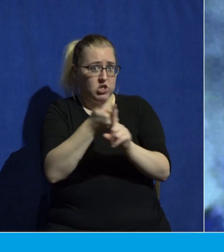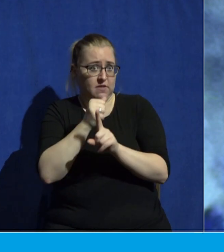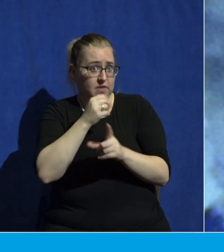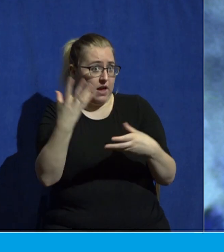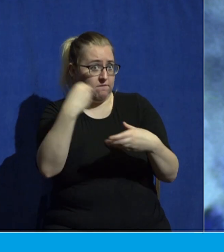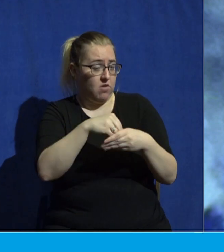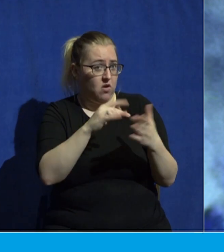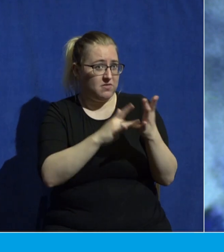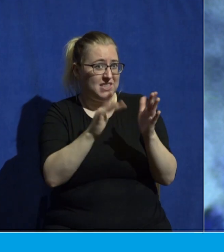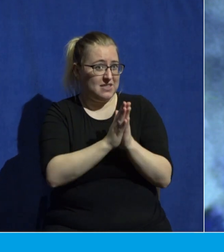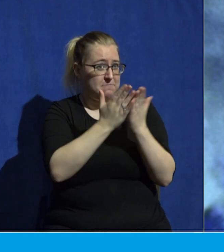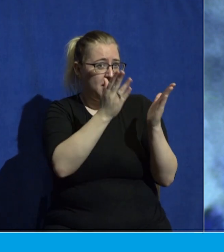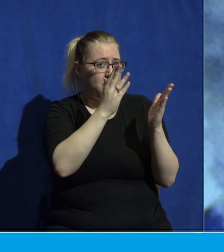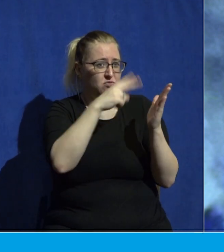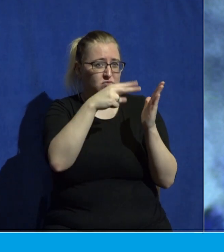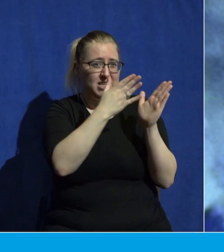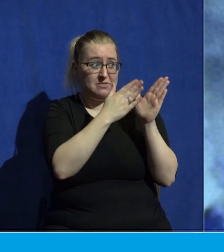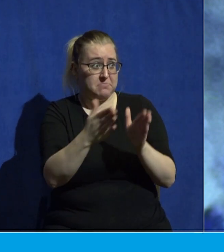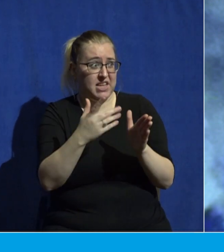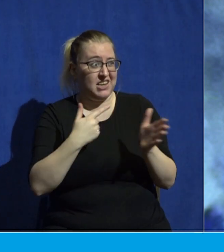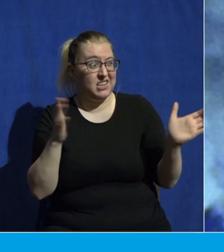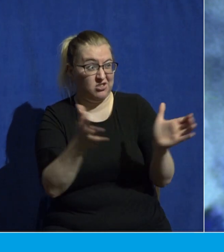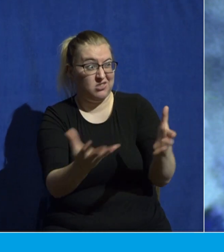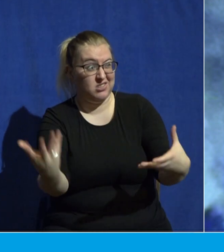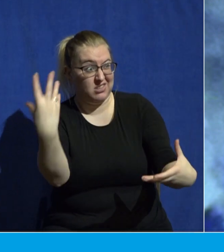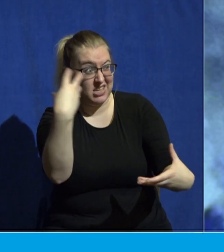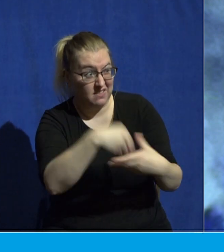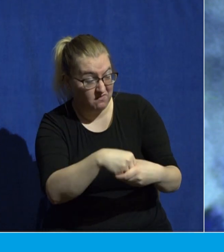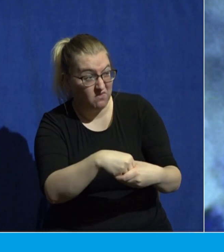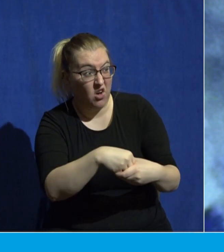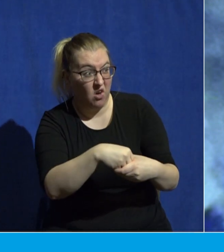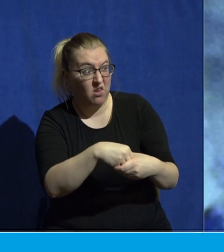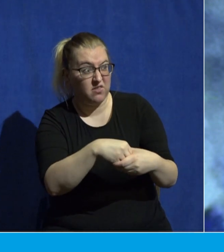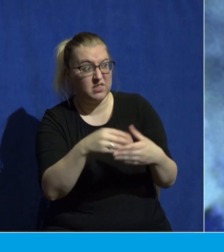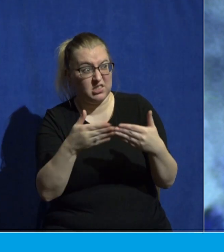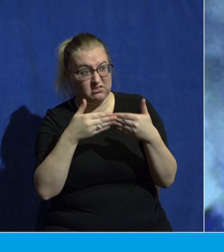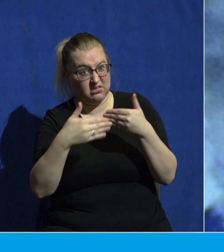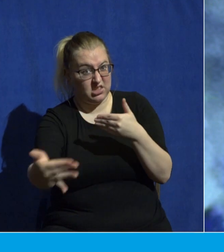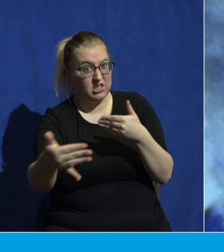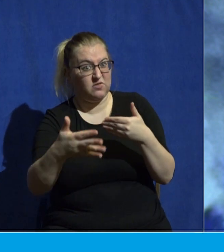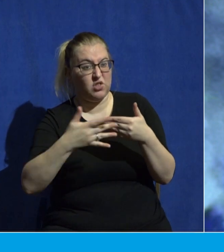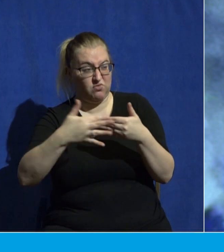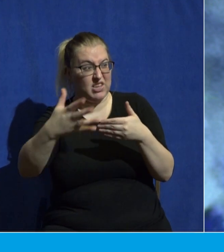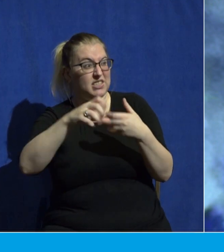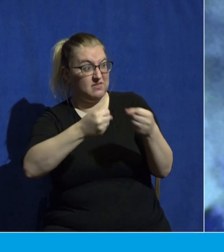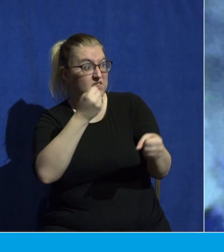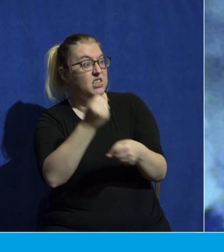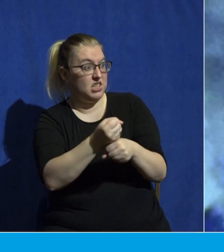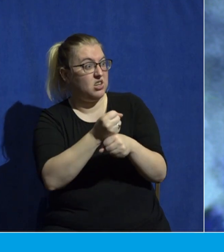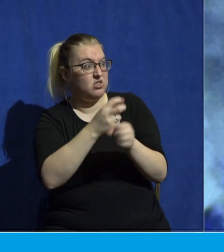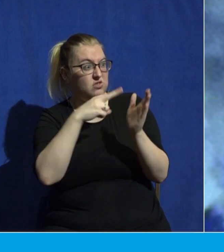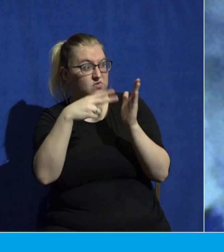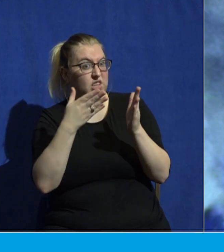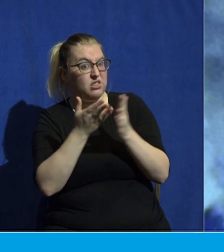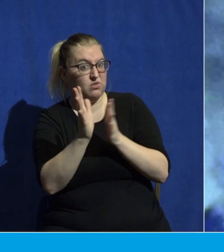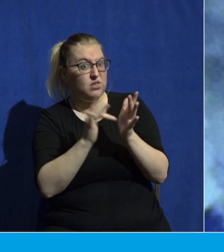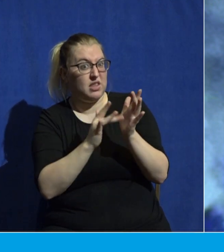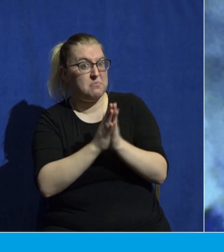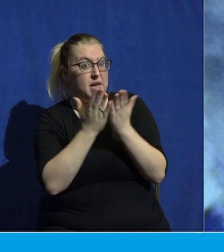reading plan, I encourage you to jump on board and finish off the second half of 2022 with us. It's been an incredible